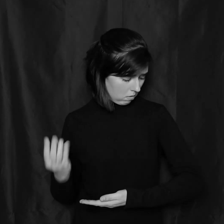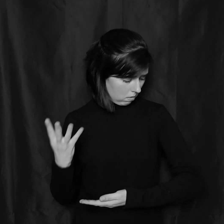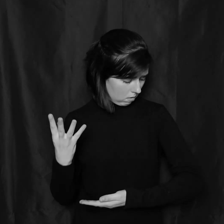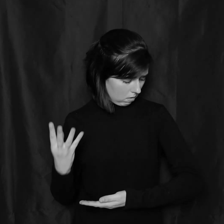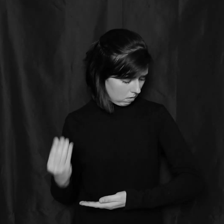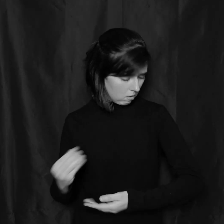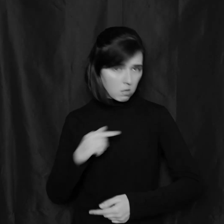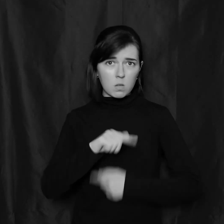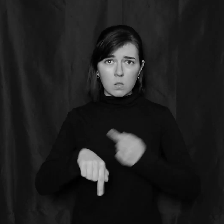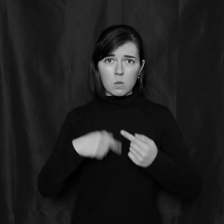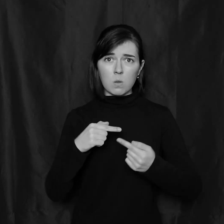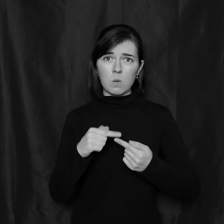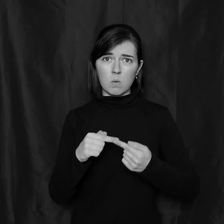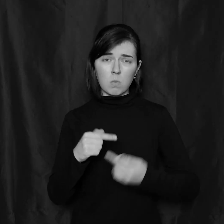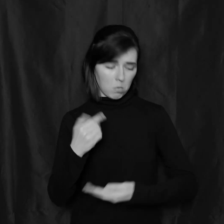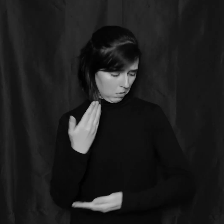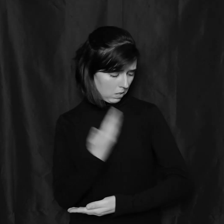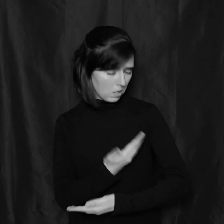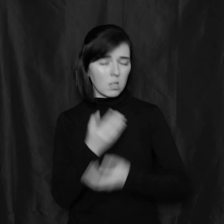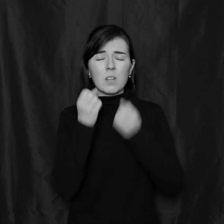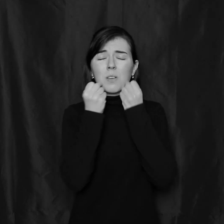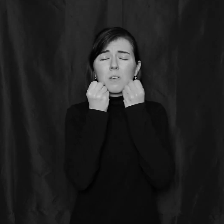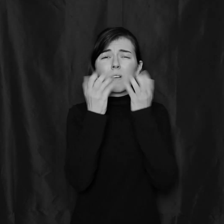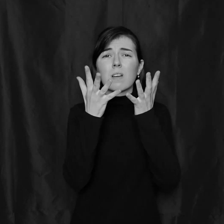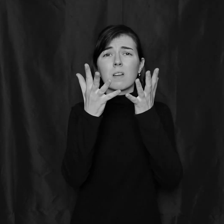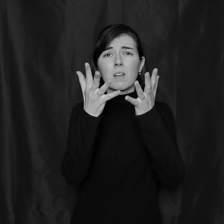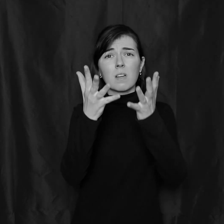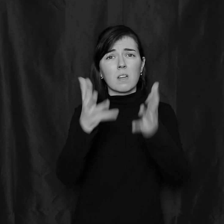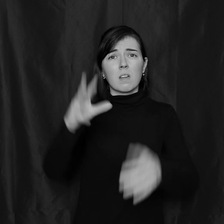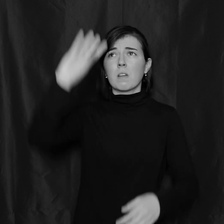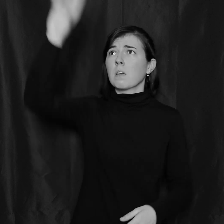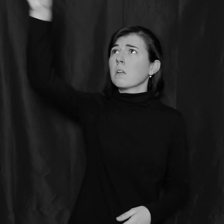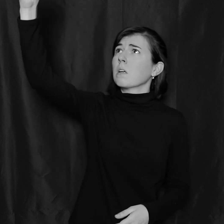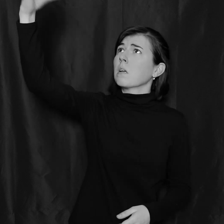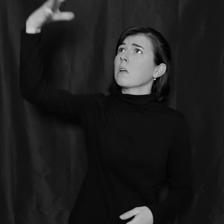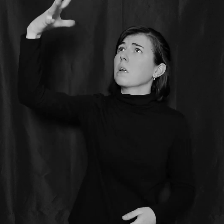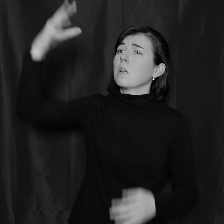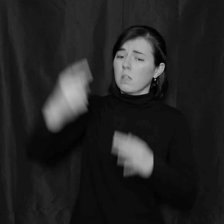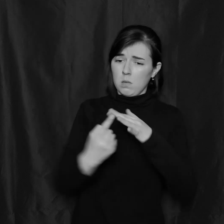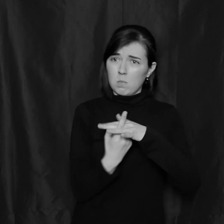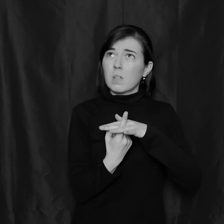And when he cries, the sun just seems to disappear.